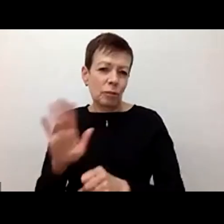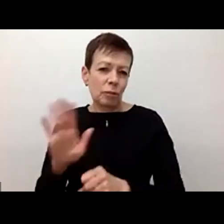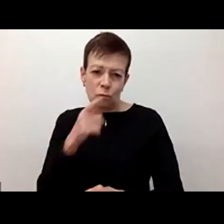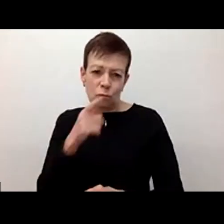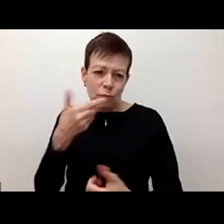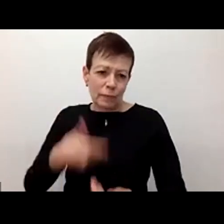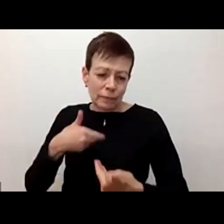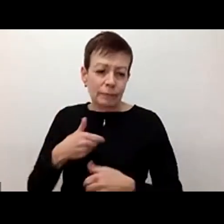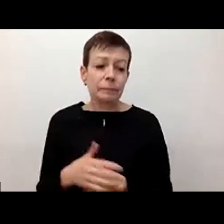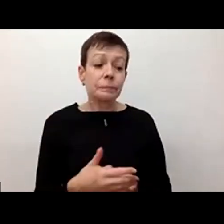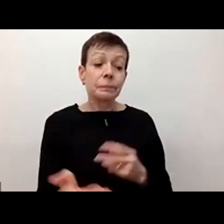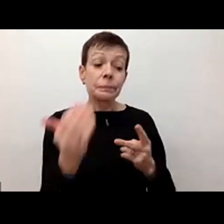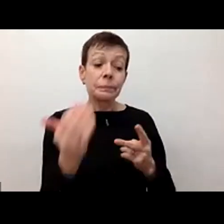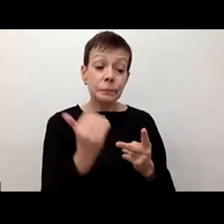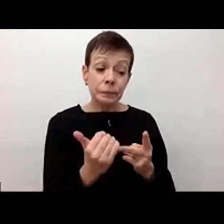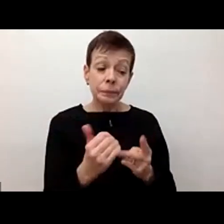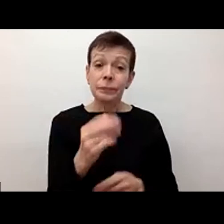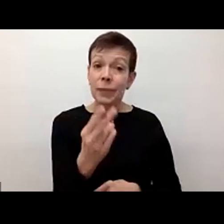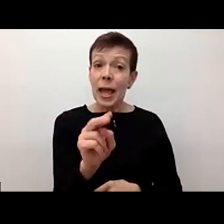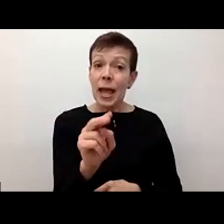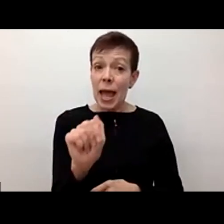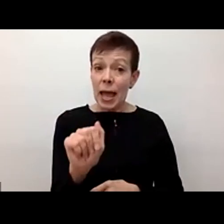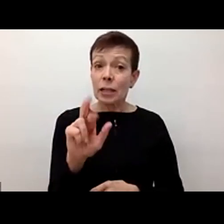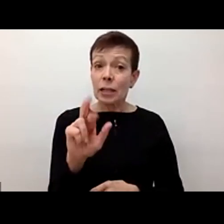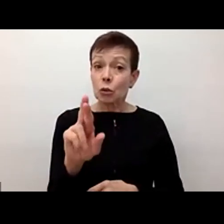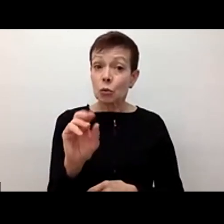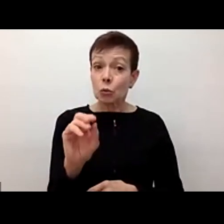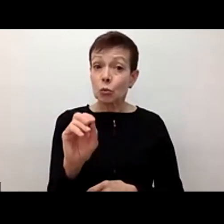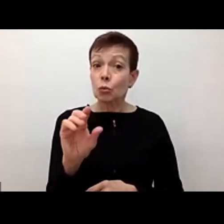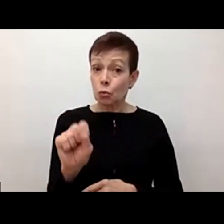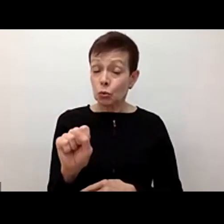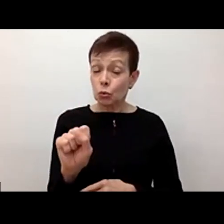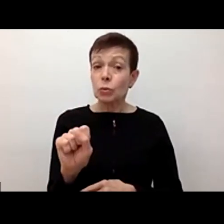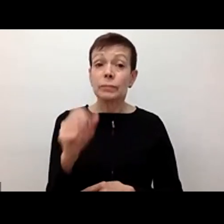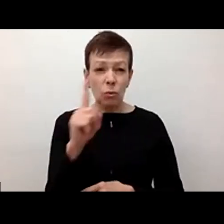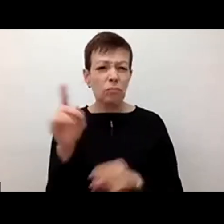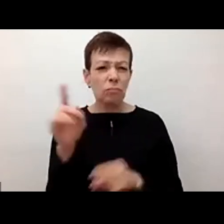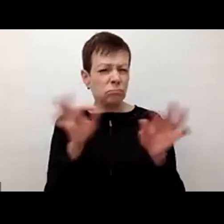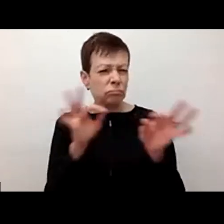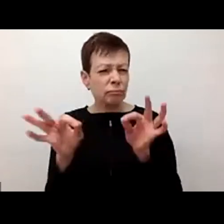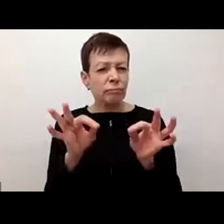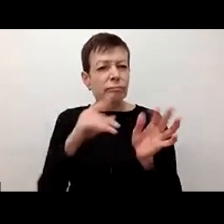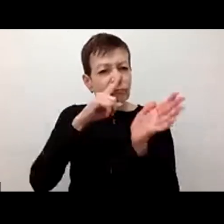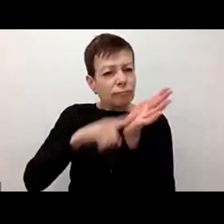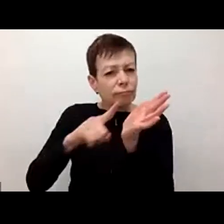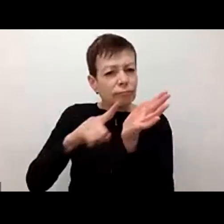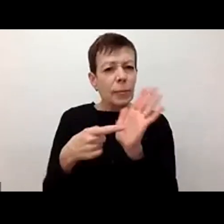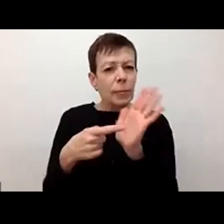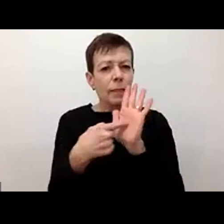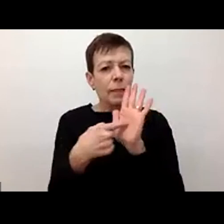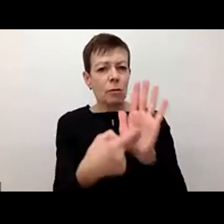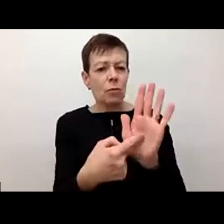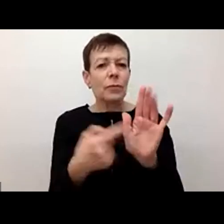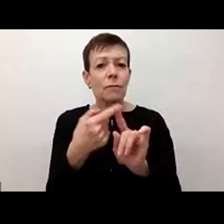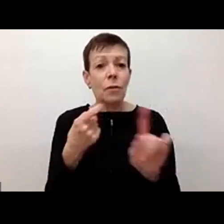consultant at the Disability Rights Division of Human Rights Watch, who will present the main findings of the report released jointly by Human Rights Watch